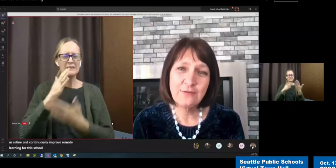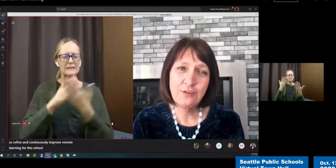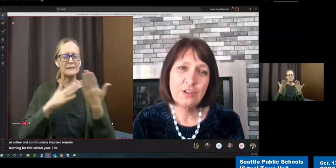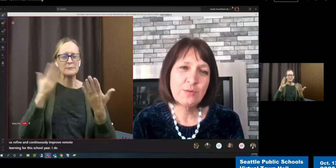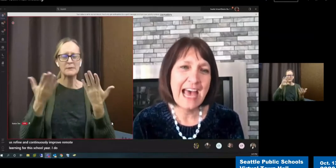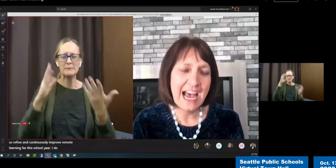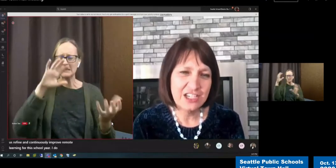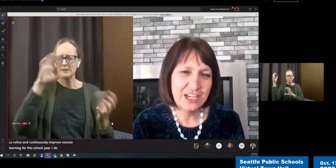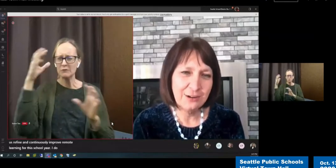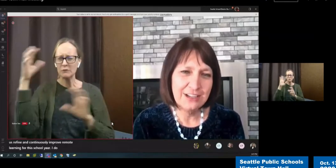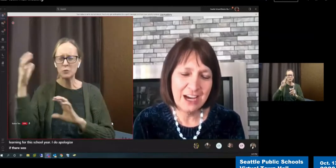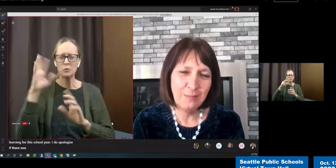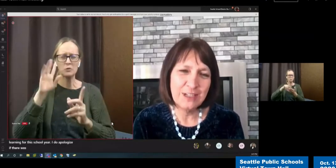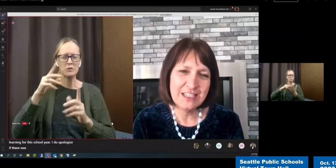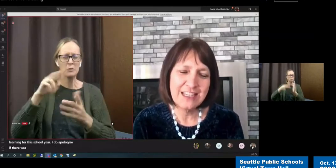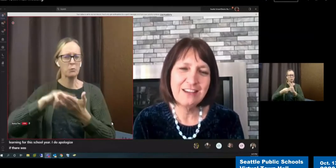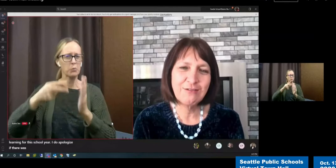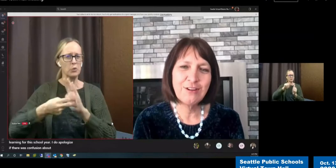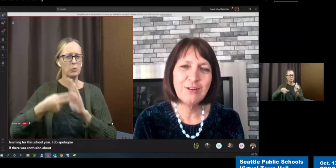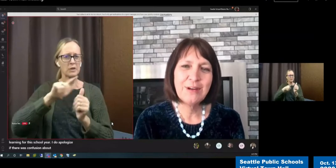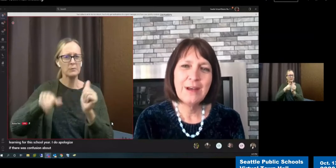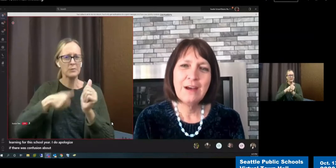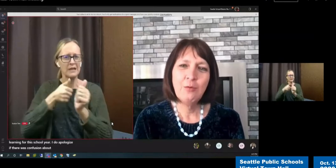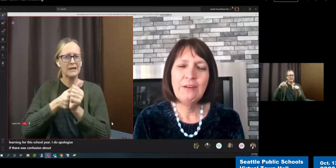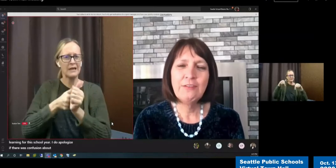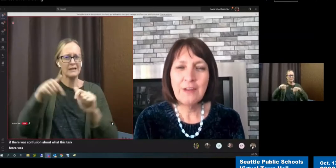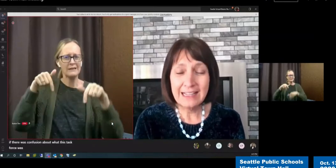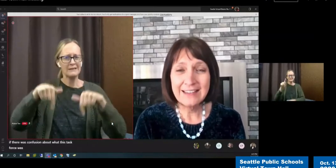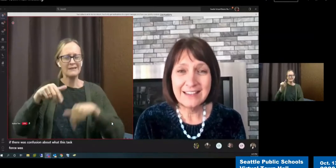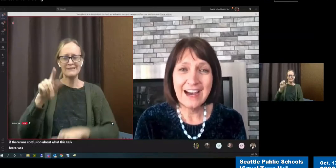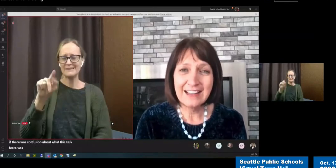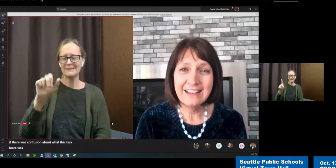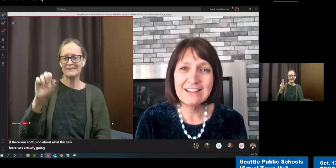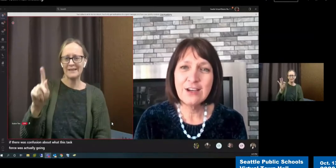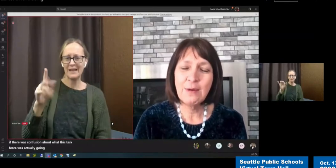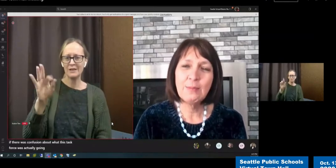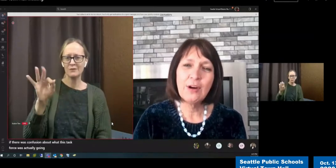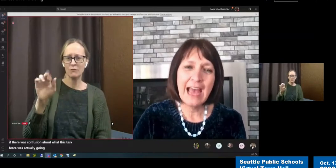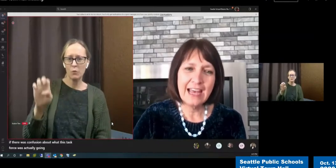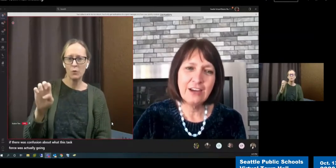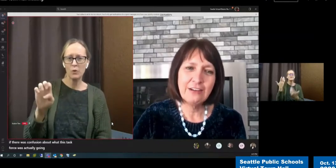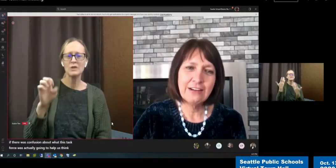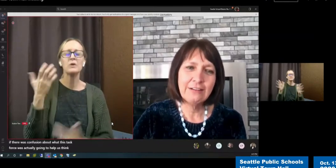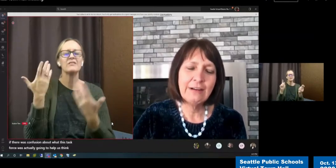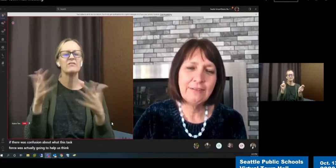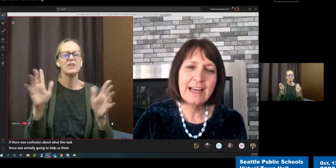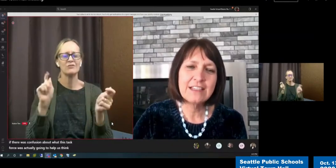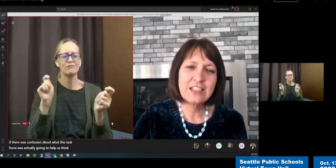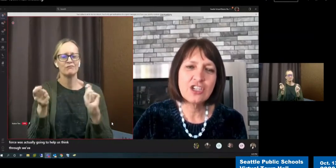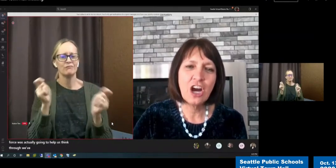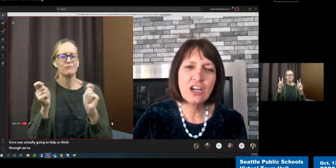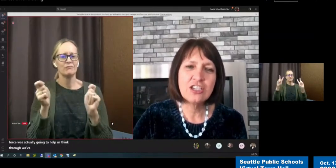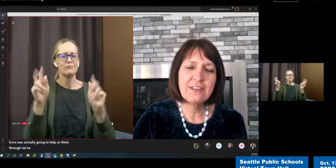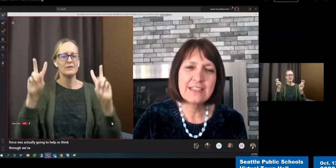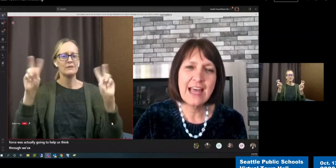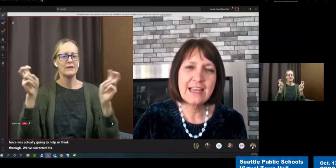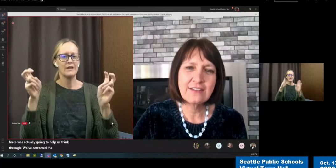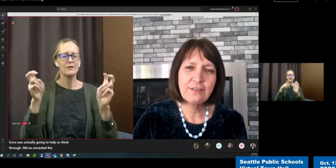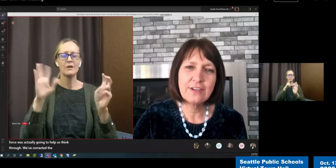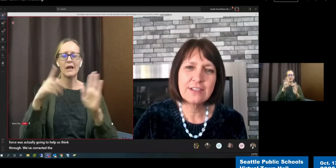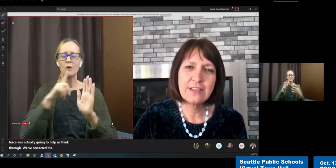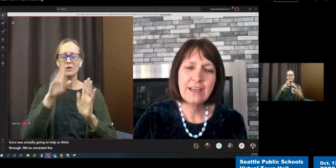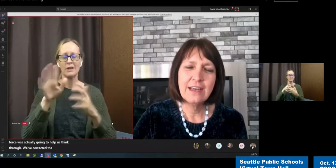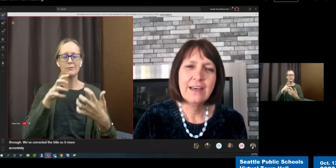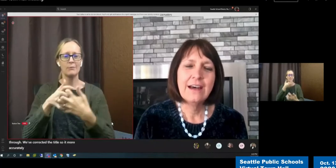task force was actually going to help us think through. We've corrected the title so it more accurately reflects the charge of this task